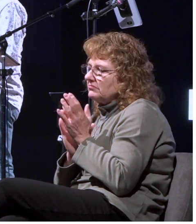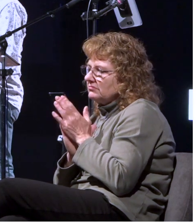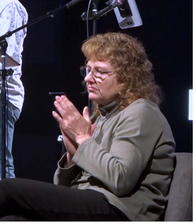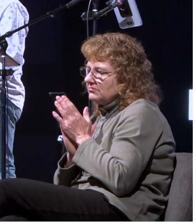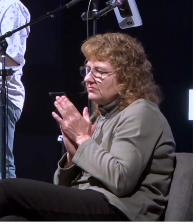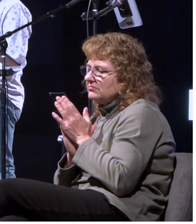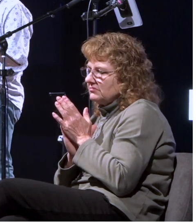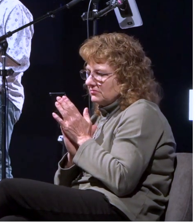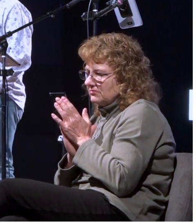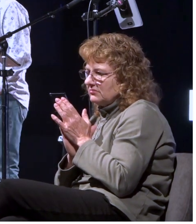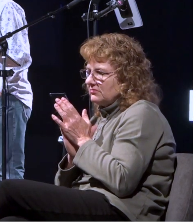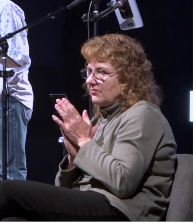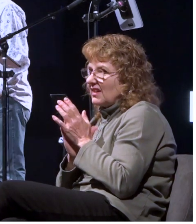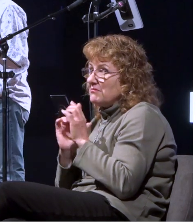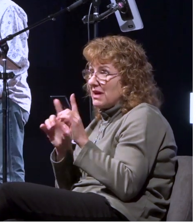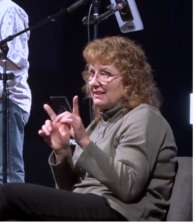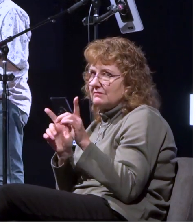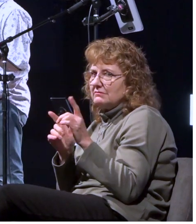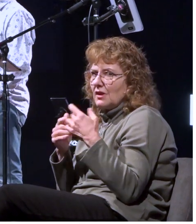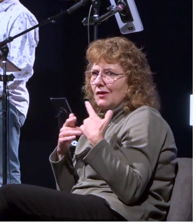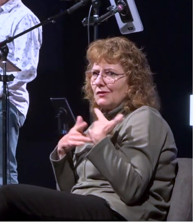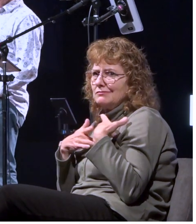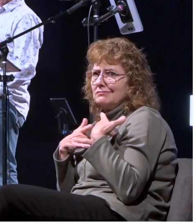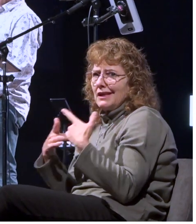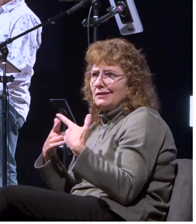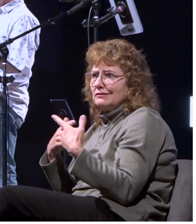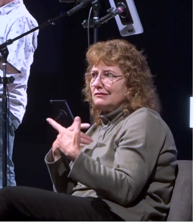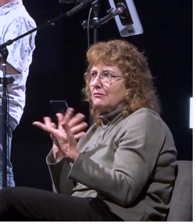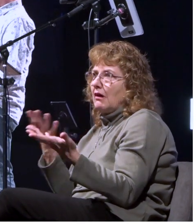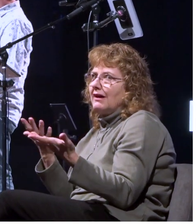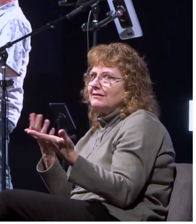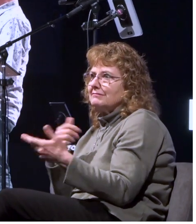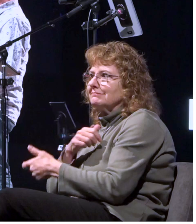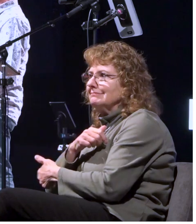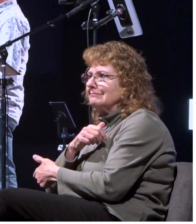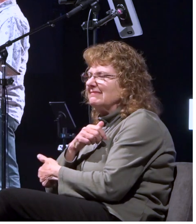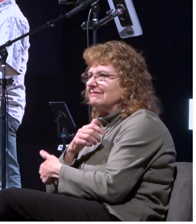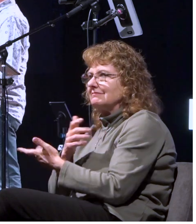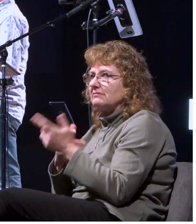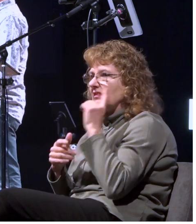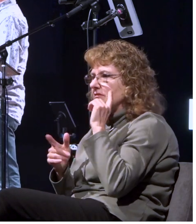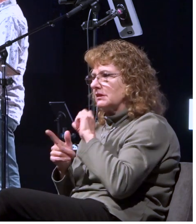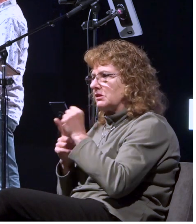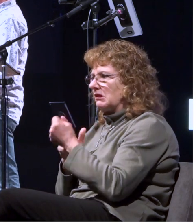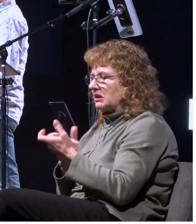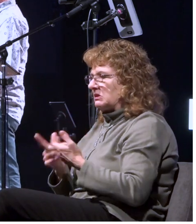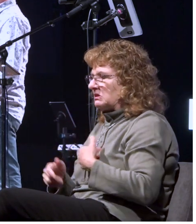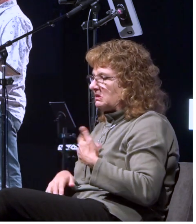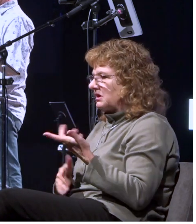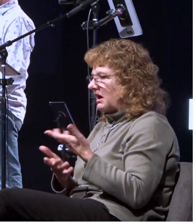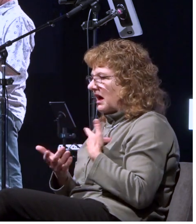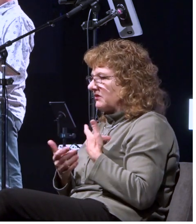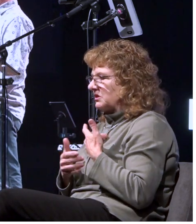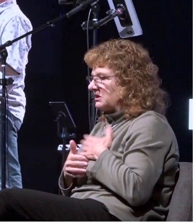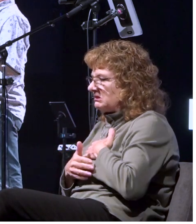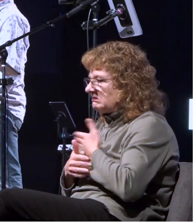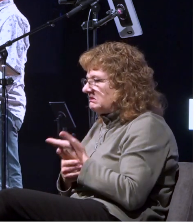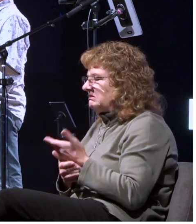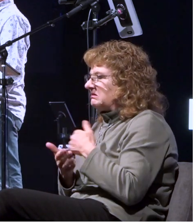here's what we're tempted to do we're tempted in a situation when we're when we have to submit somebody who has authority in a situation we disagree with